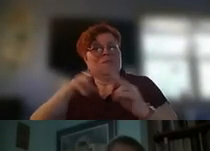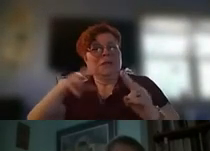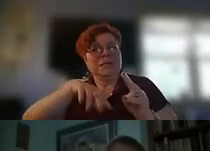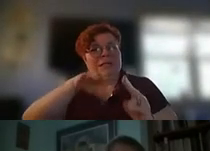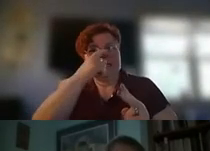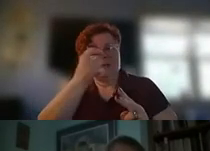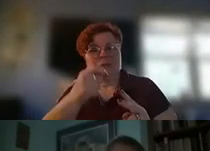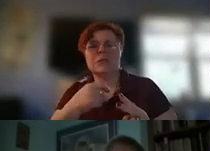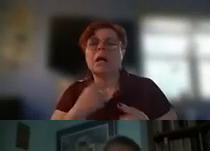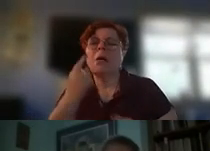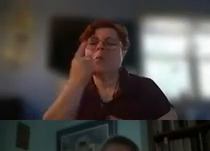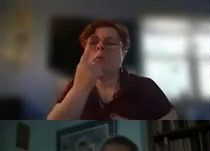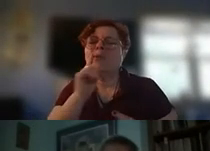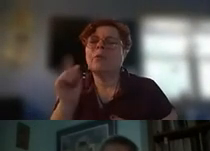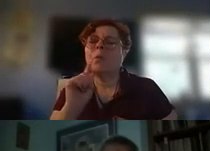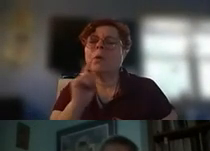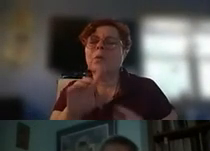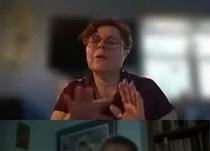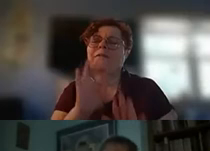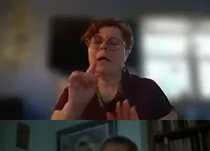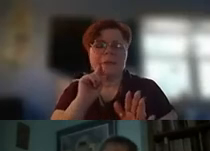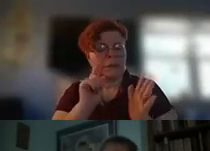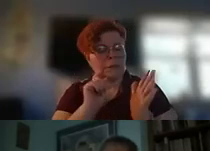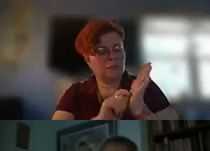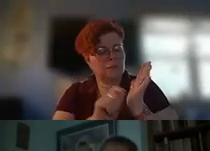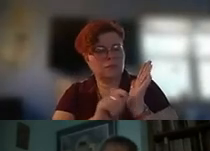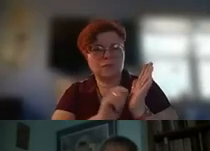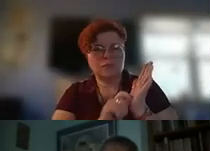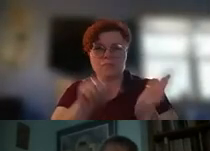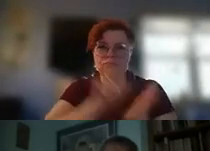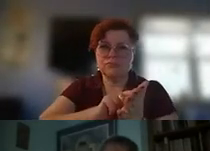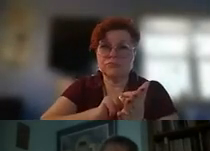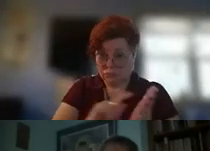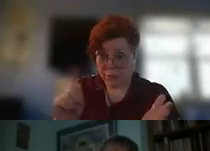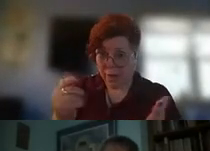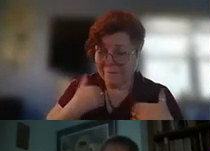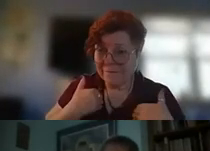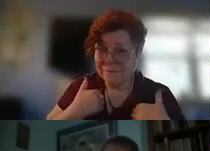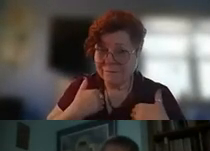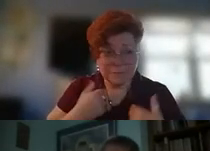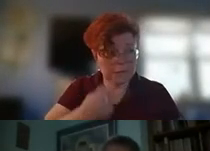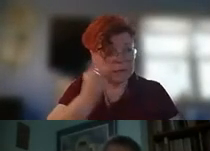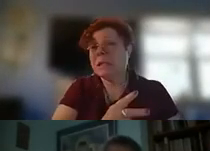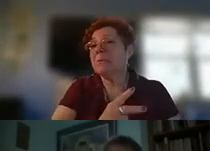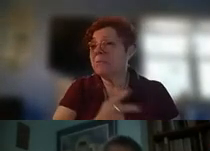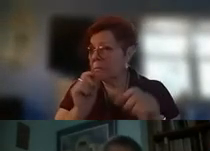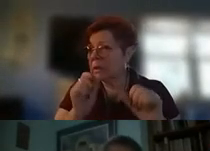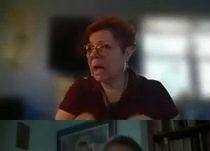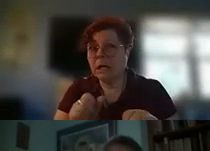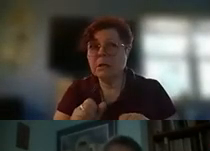where might we find these in writing so we can have them and keep them so we can go back to them and and read them